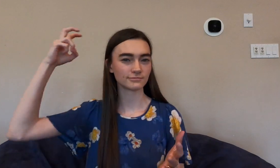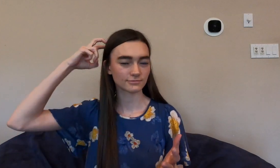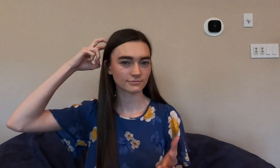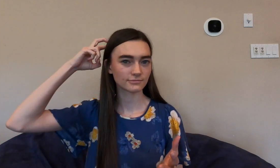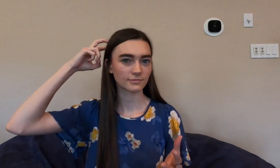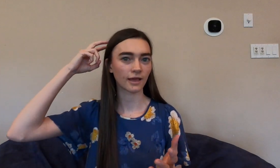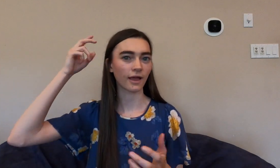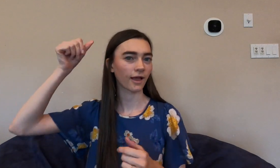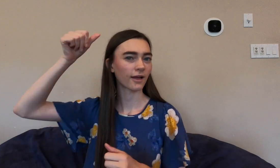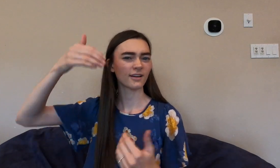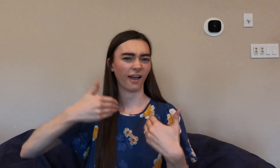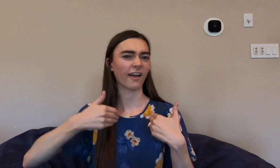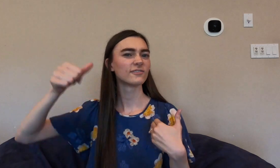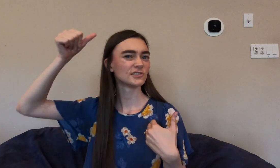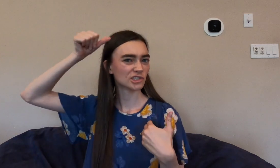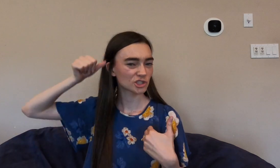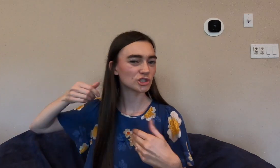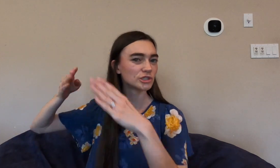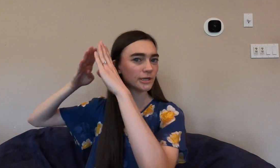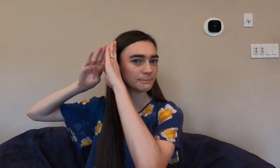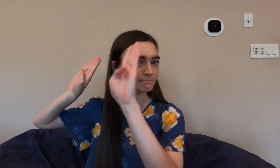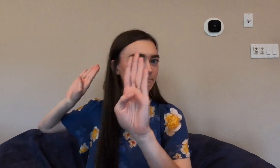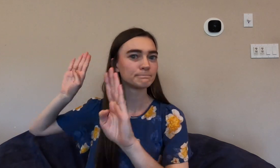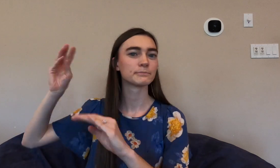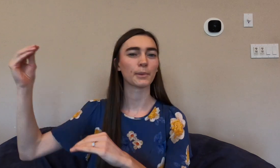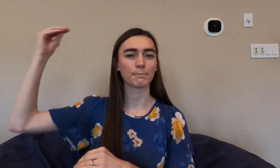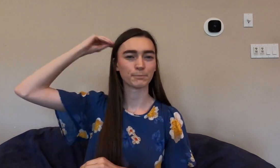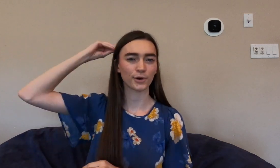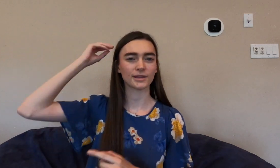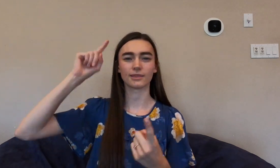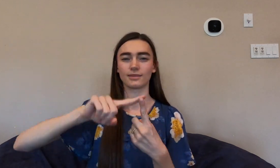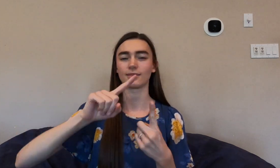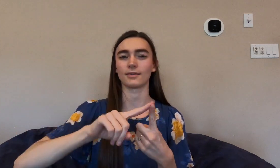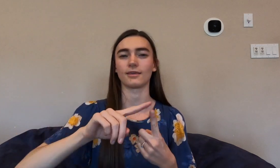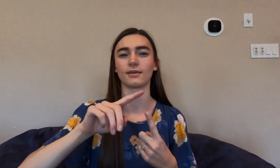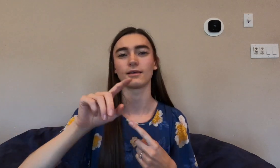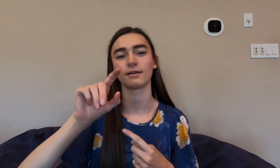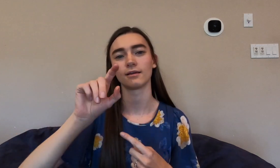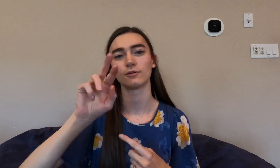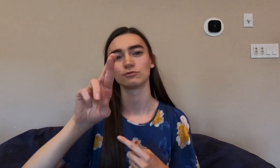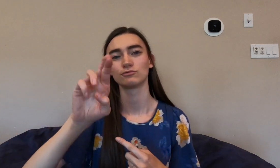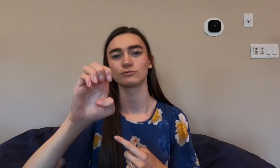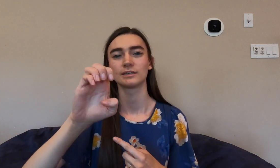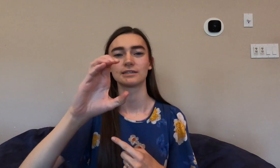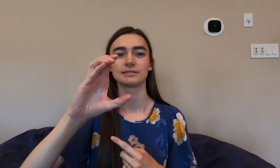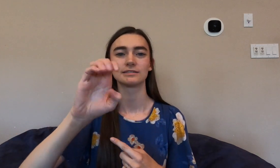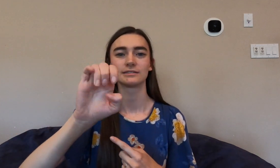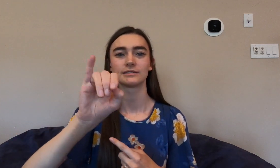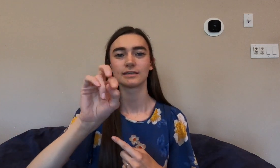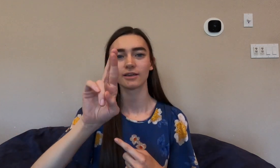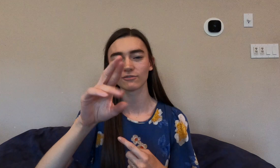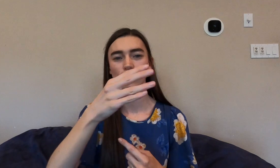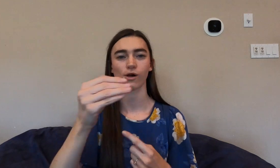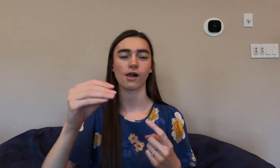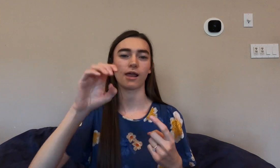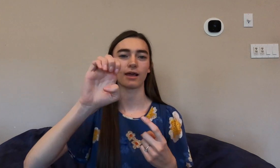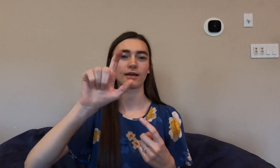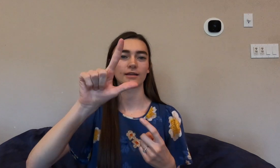So the cochlear implant is surgically implanted with